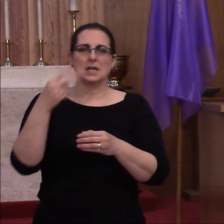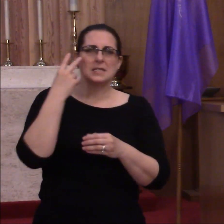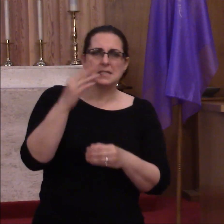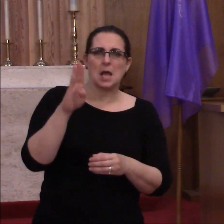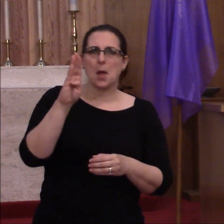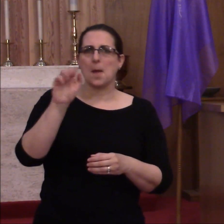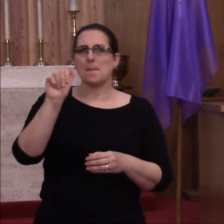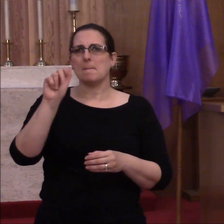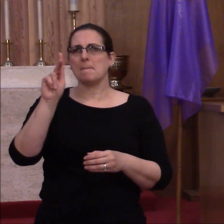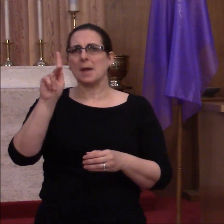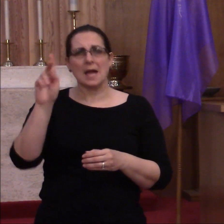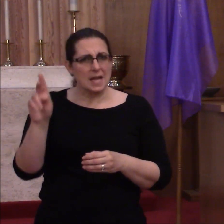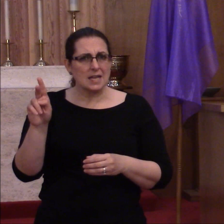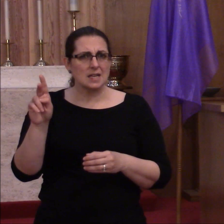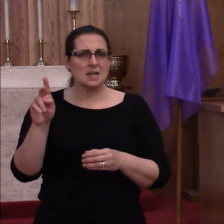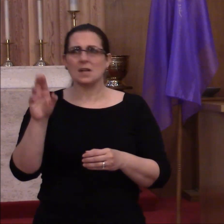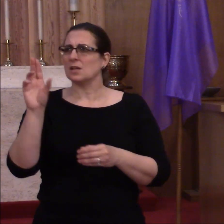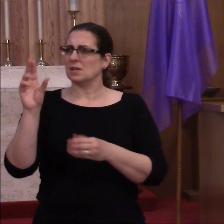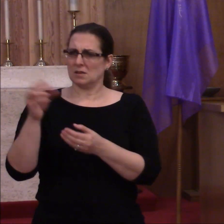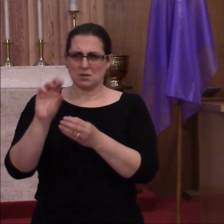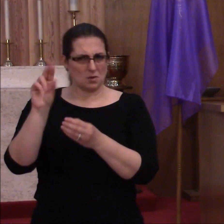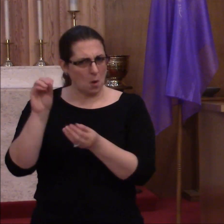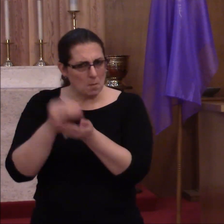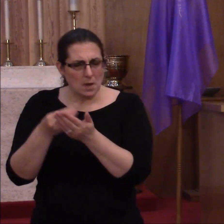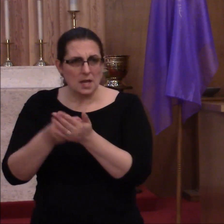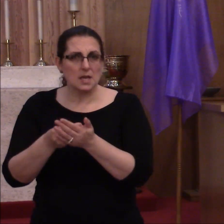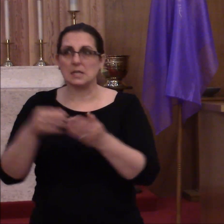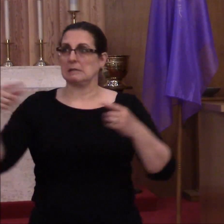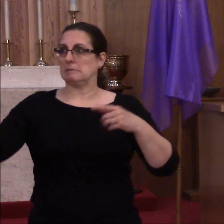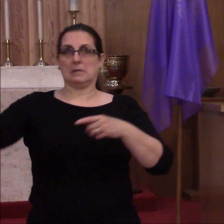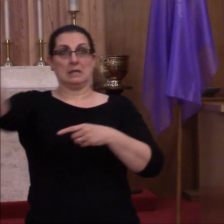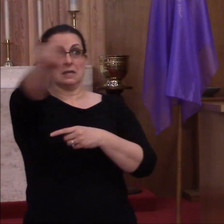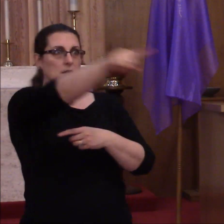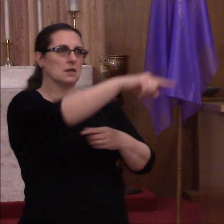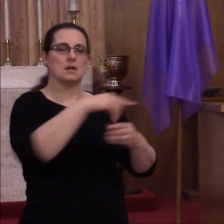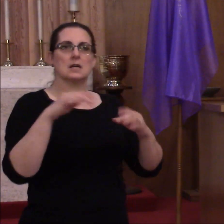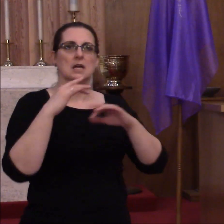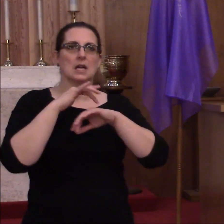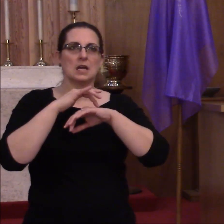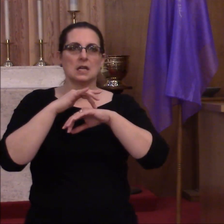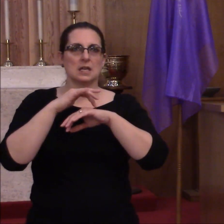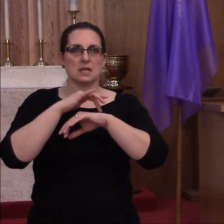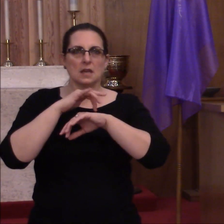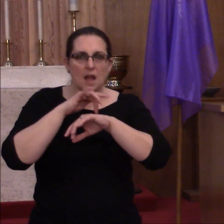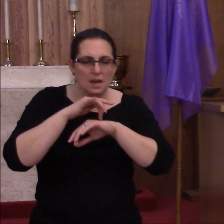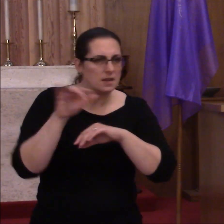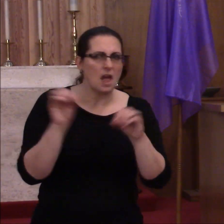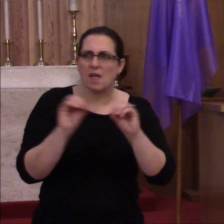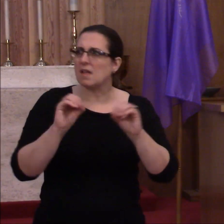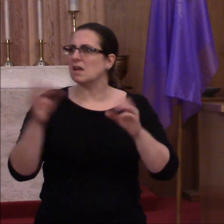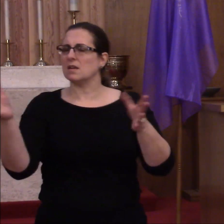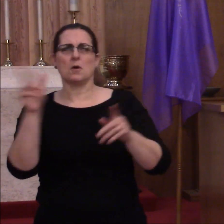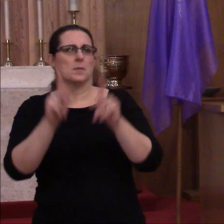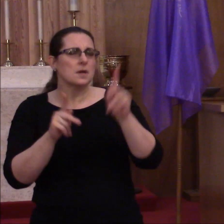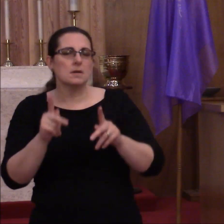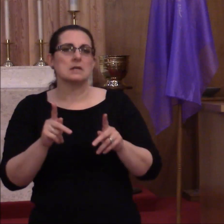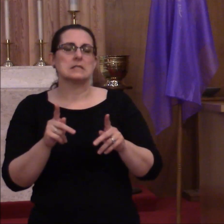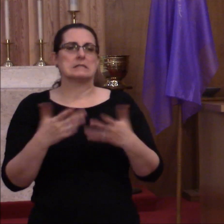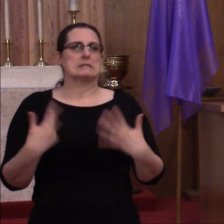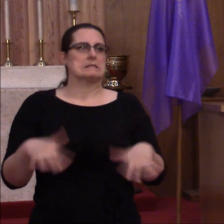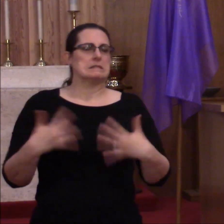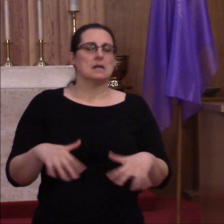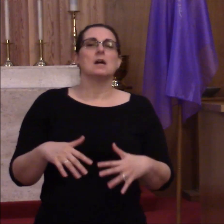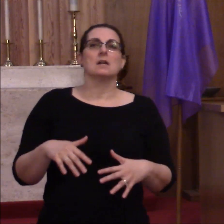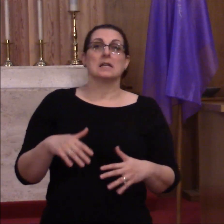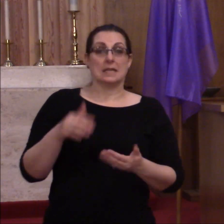at the sanctuary right now and it seems empty. As we endure this pandemic, it is easy for us